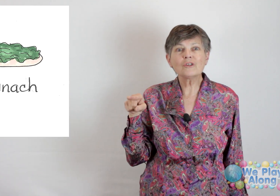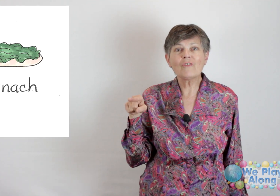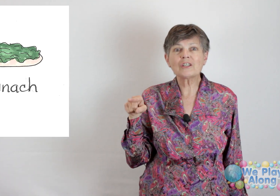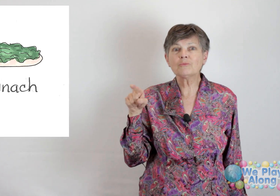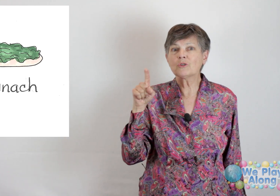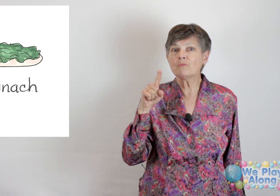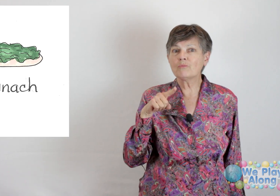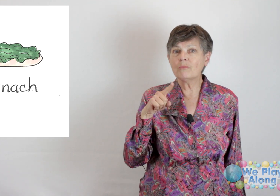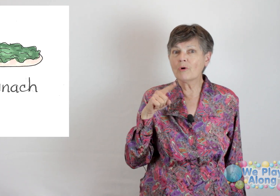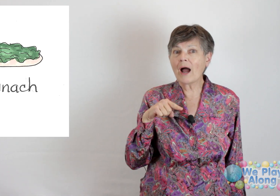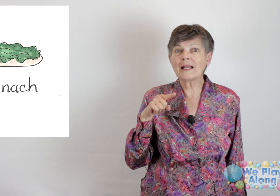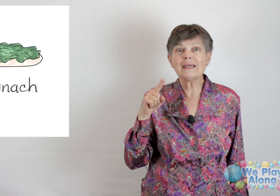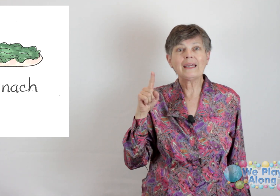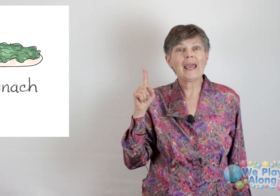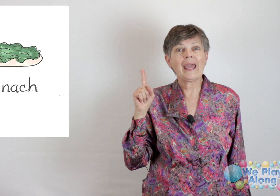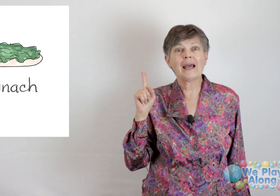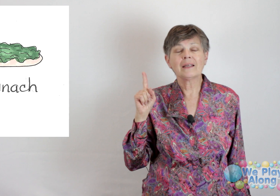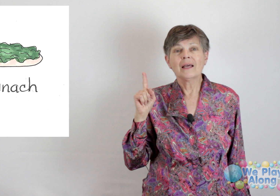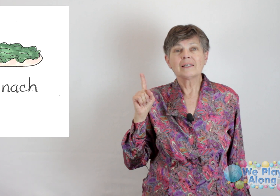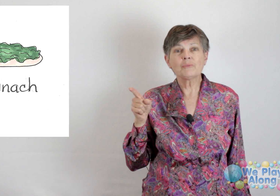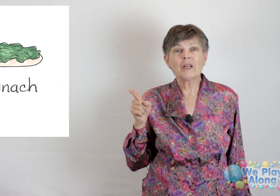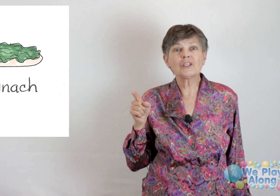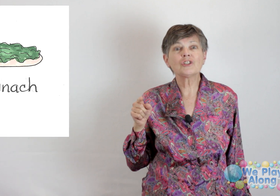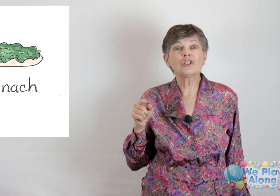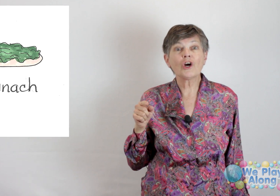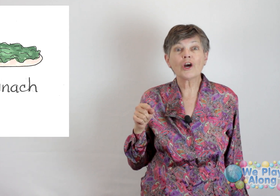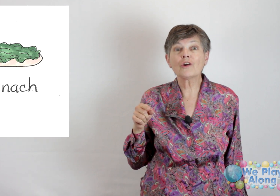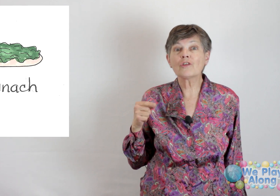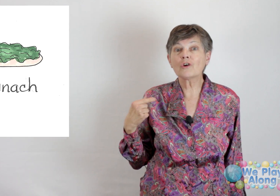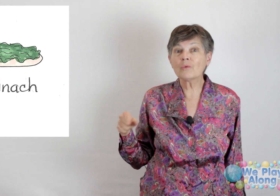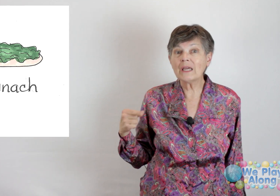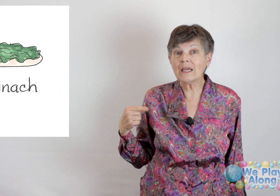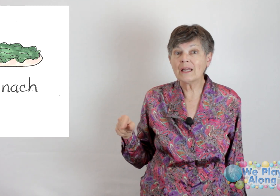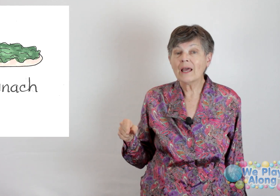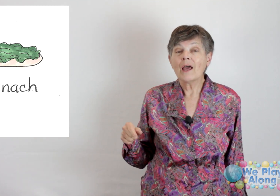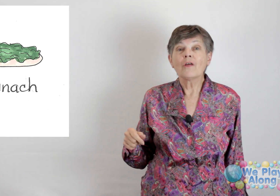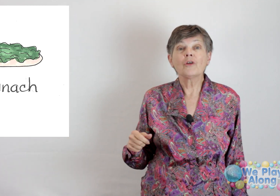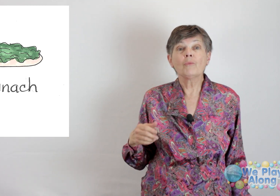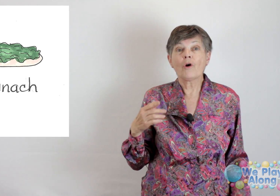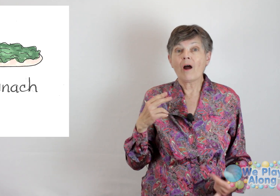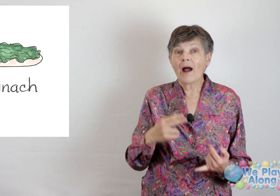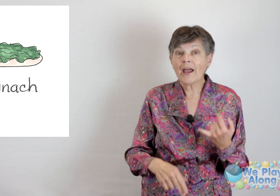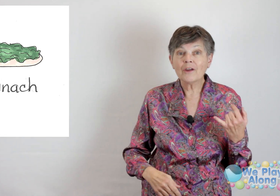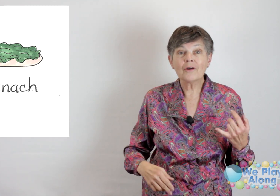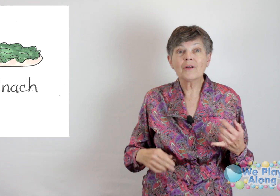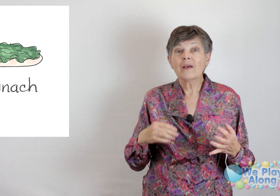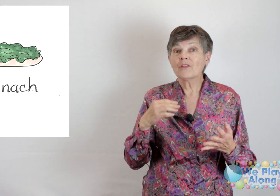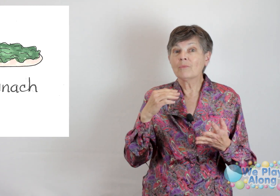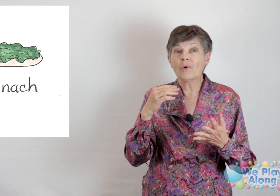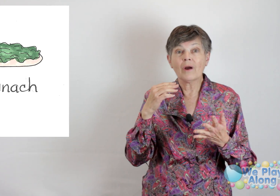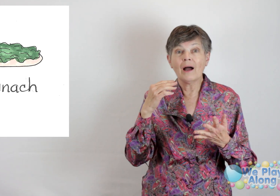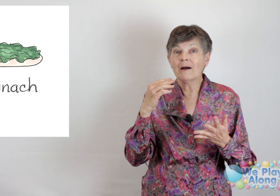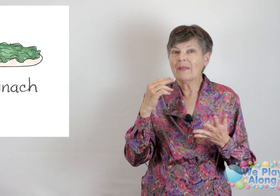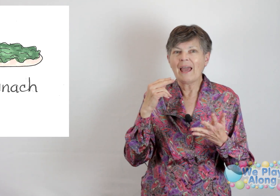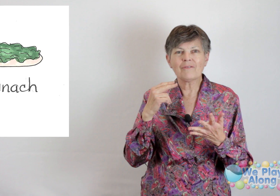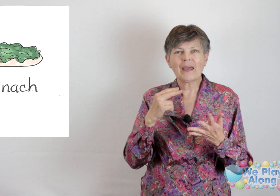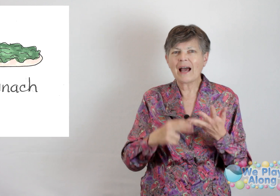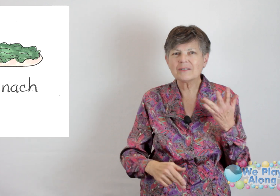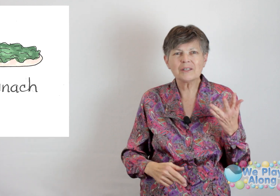those vegetables, broccoli and spinach, the darker the green, the more iron, the more they have calcium